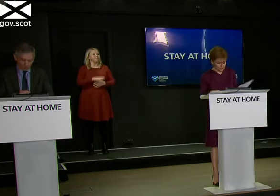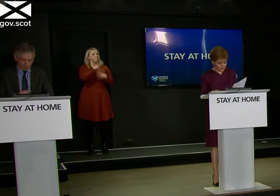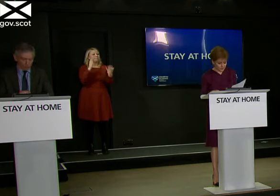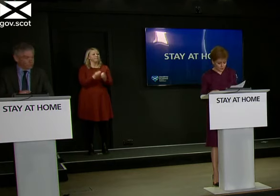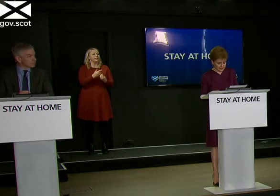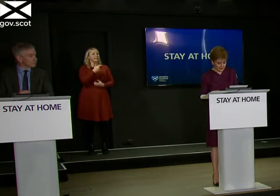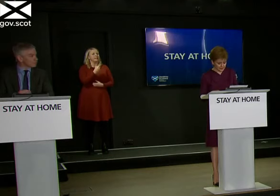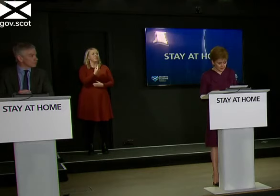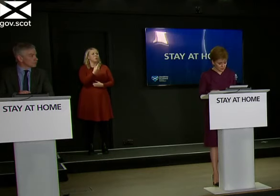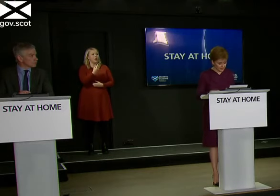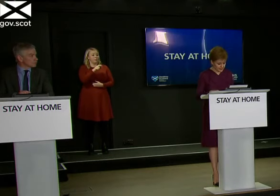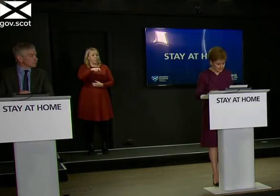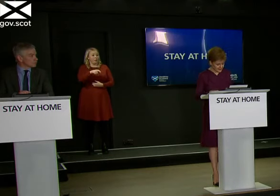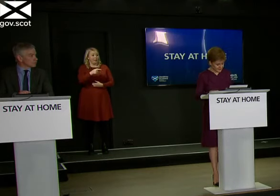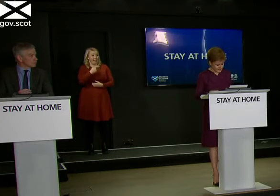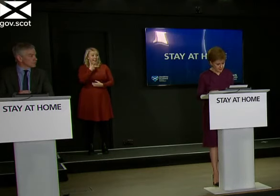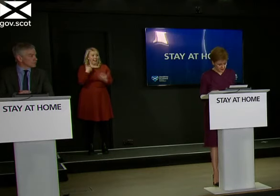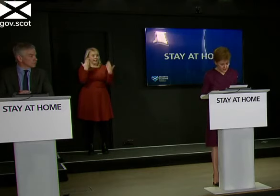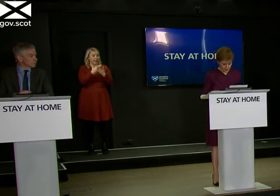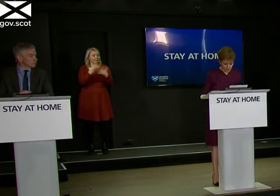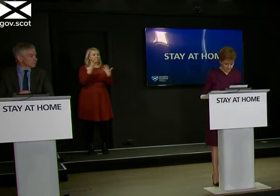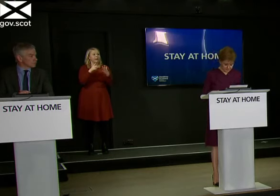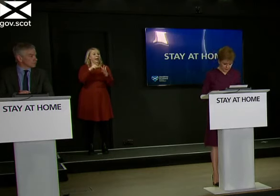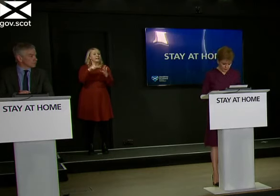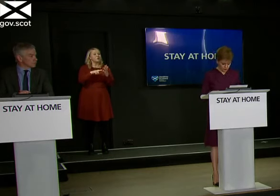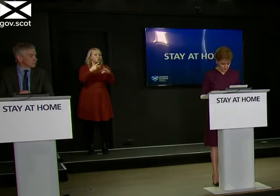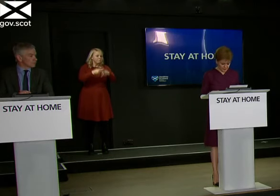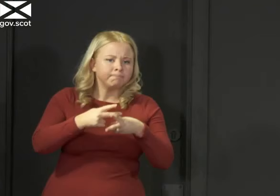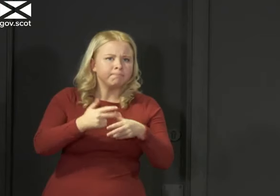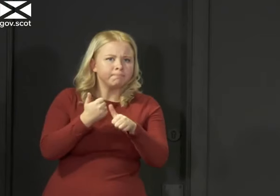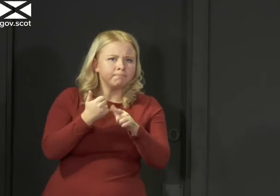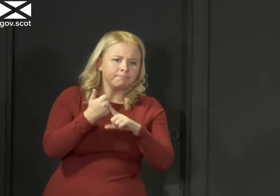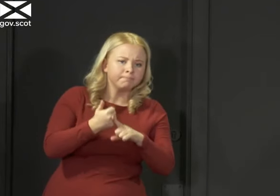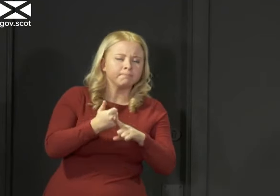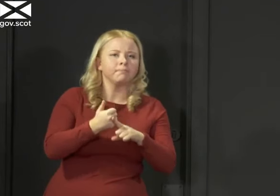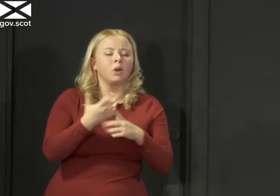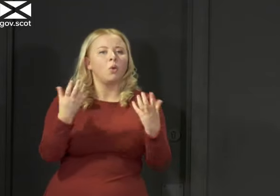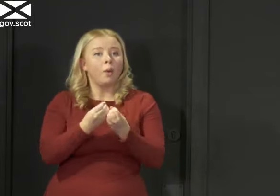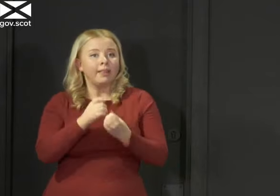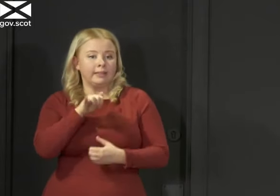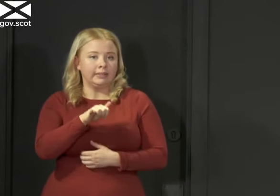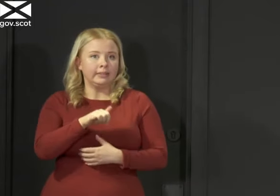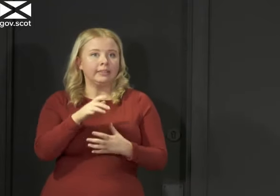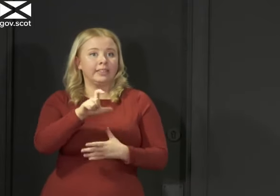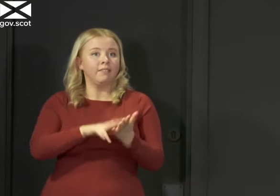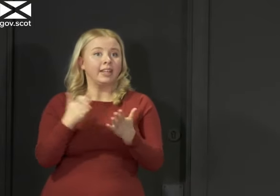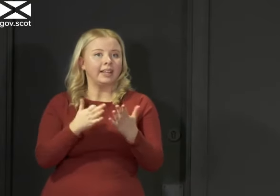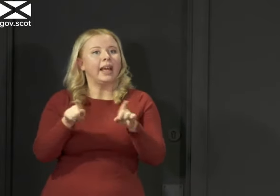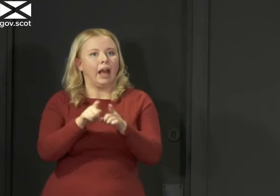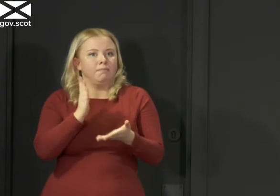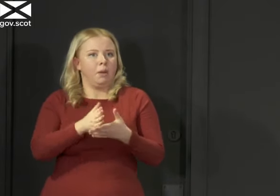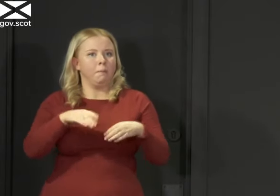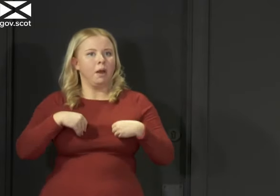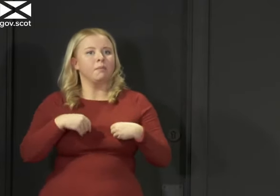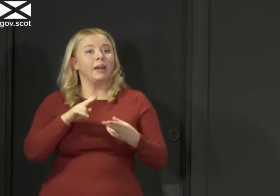people last night were in intensive care with confirmed or suspected cases of the virus. That is an increase of 1